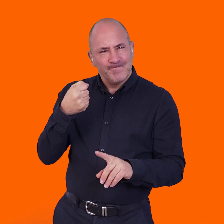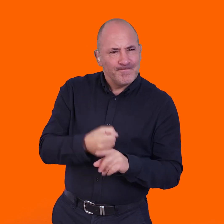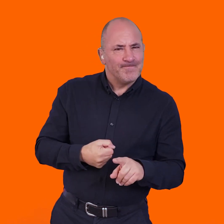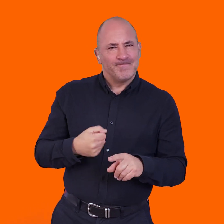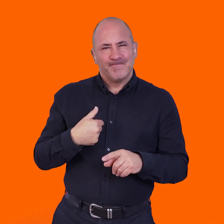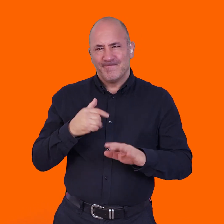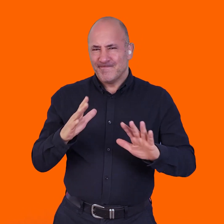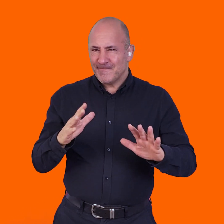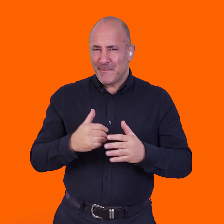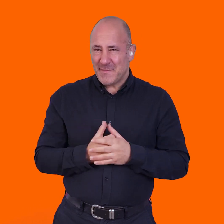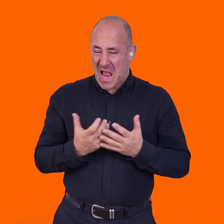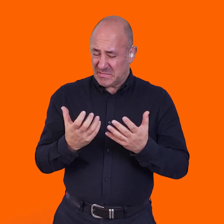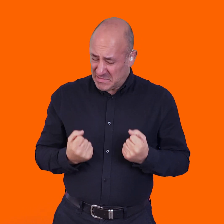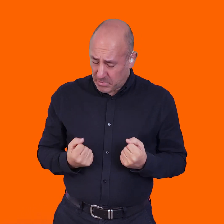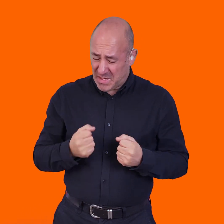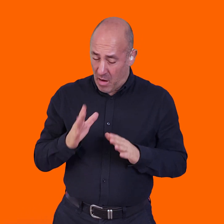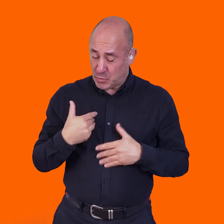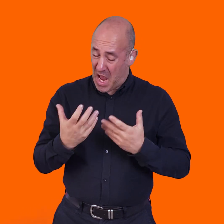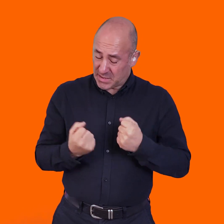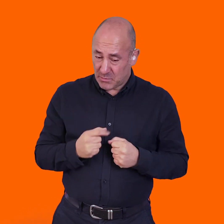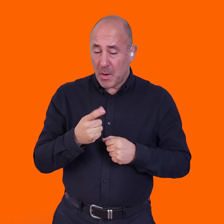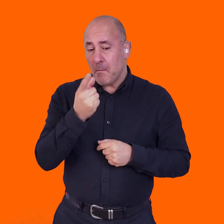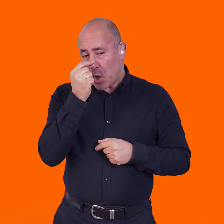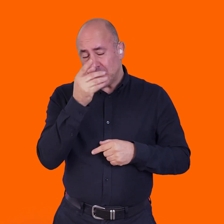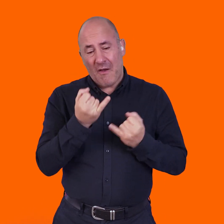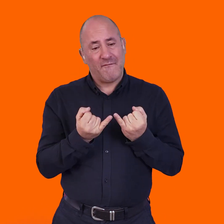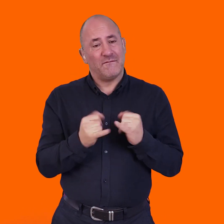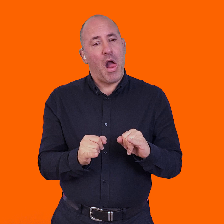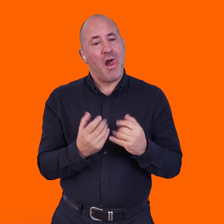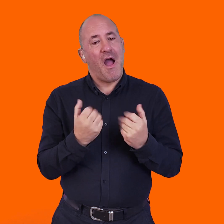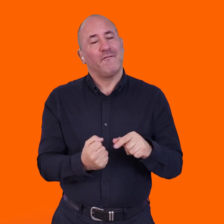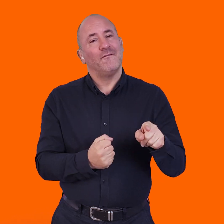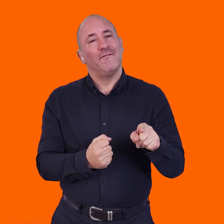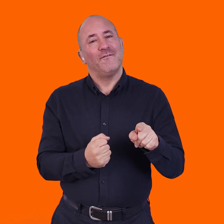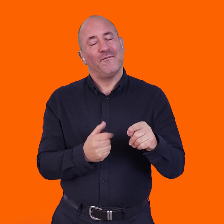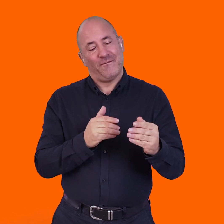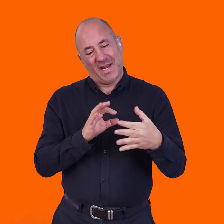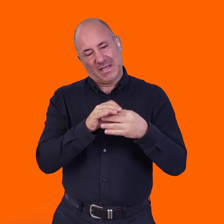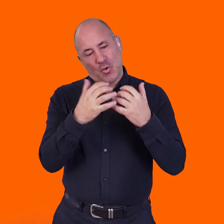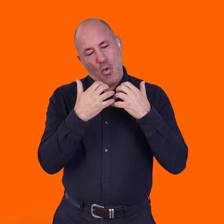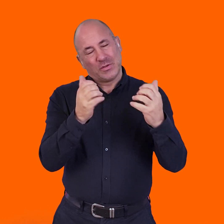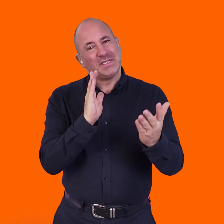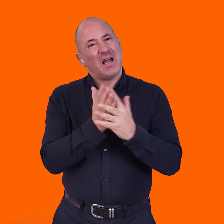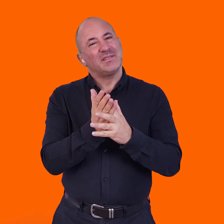it's like, it's again, it's one of those things, it's a constant striving and needing to accept